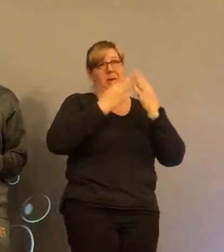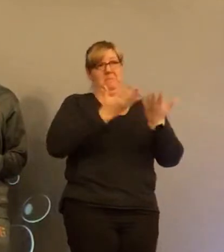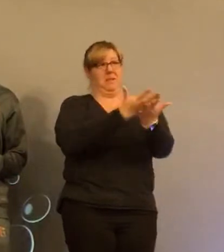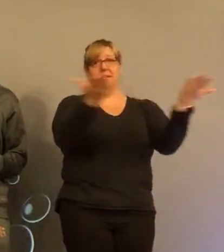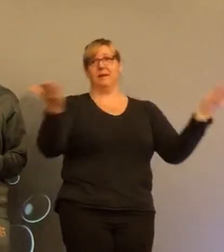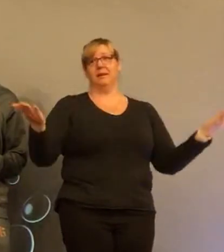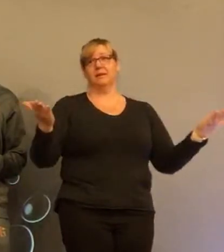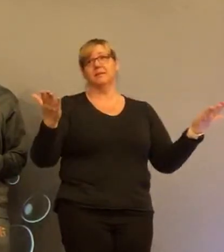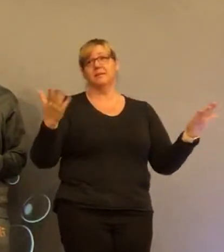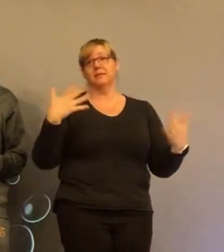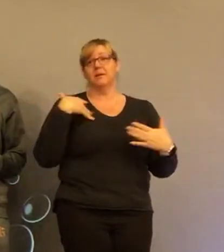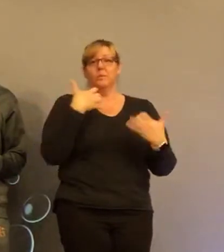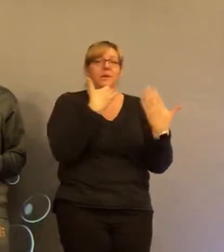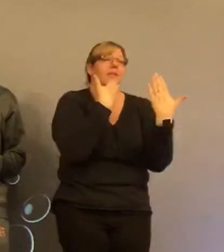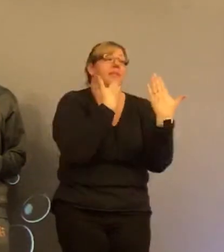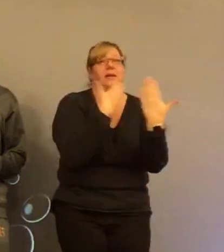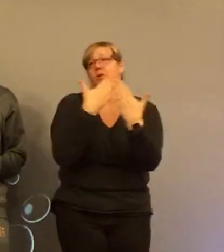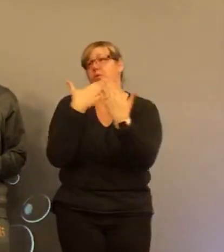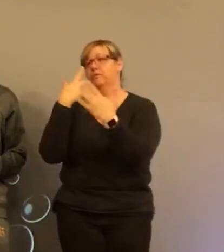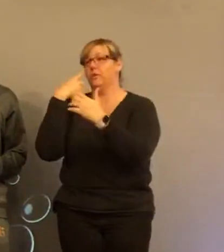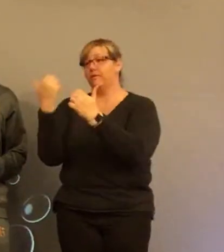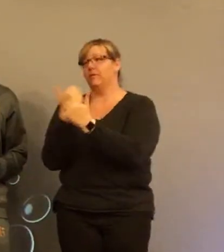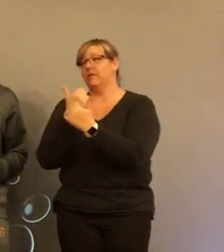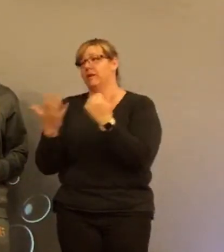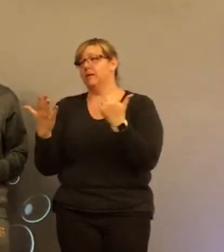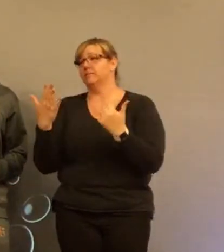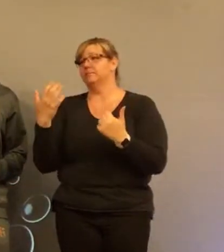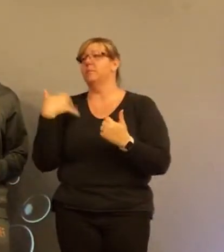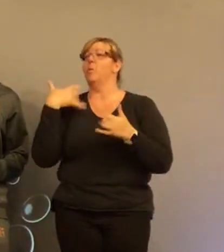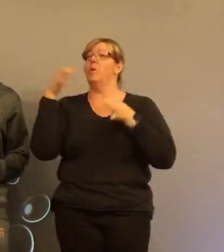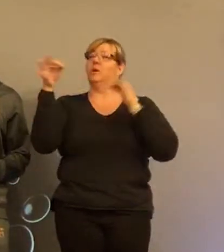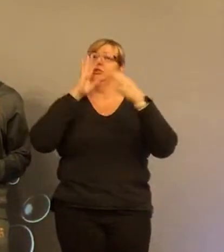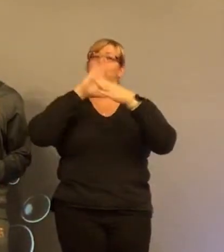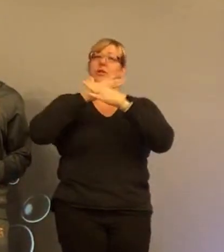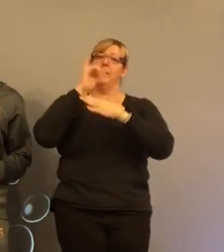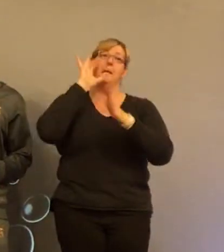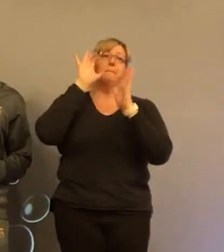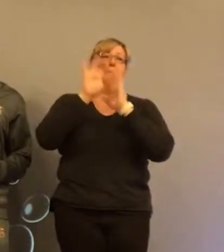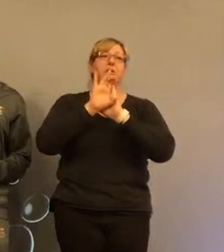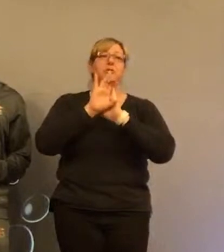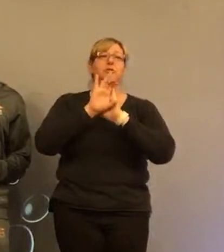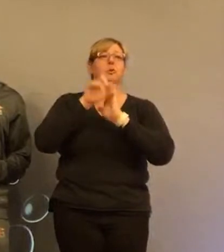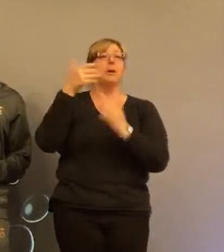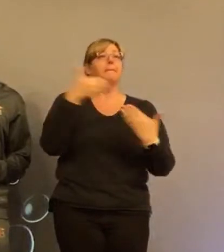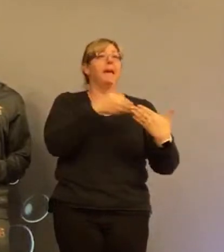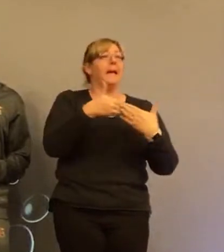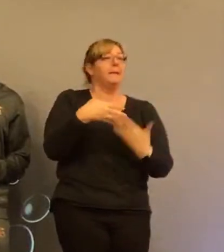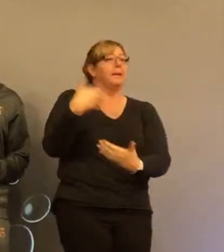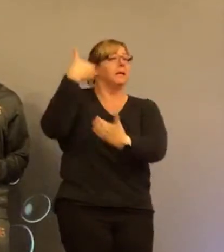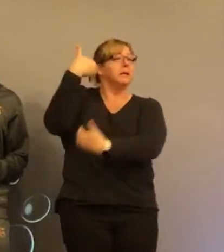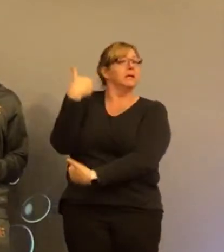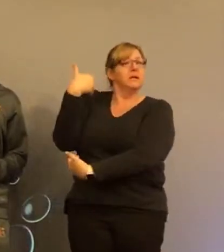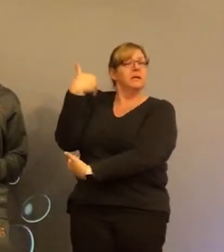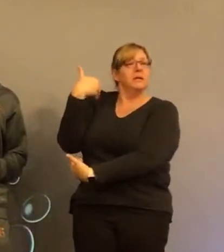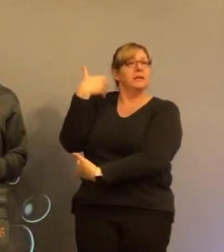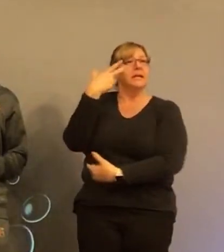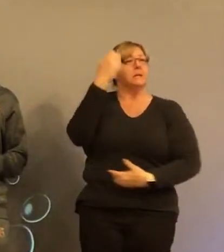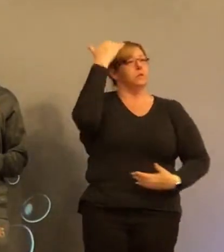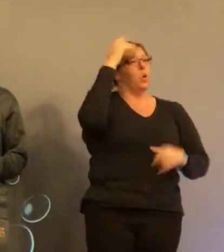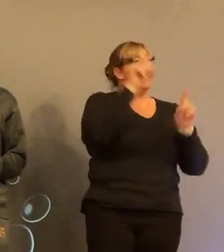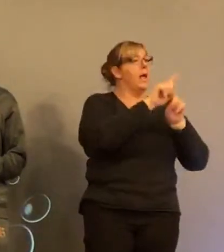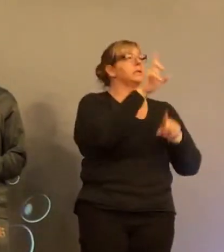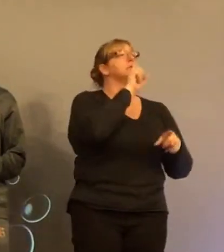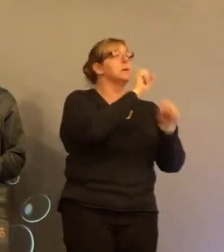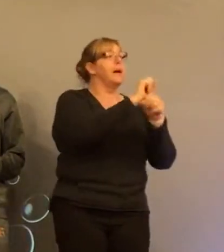so I just want to thank you for everything I do want to share that picture of him holding the baby he was known as a